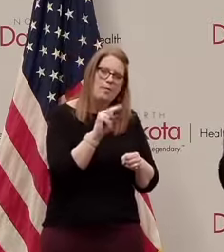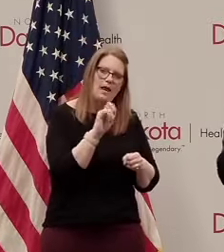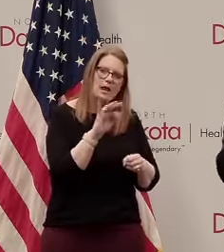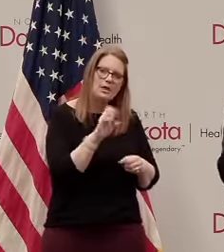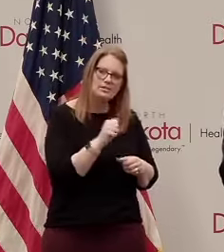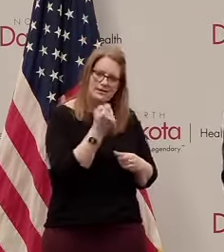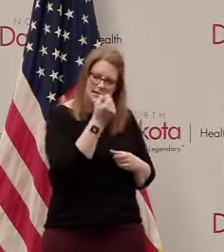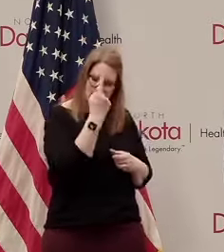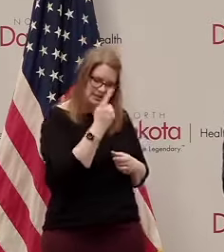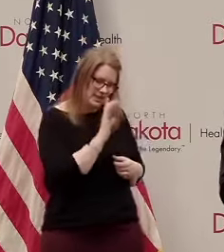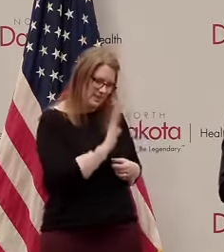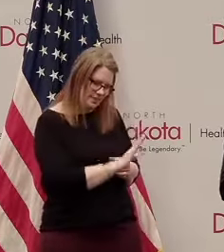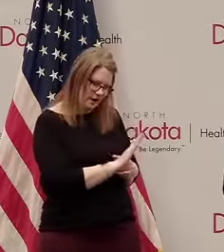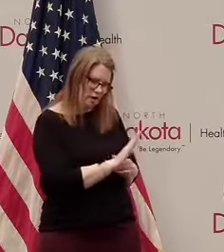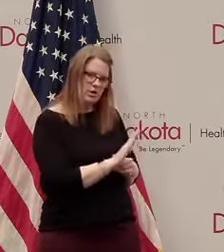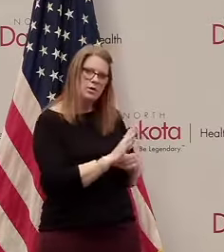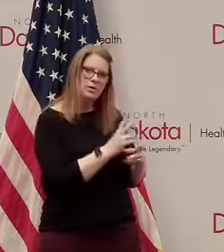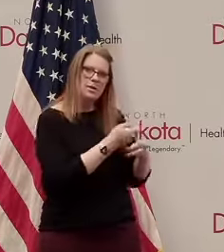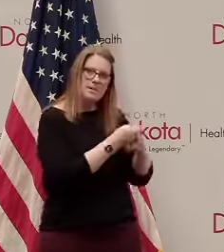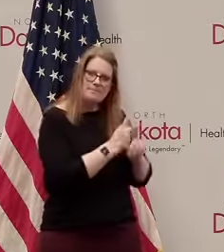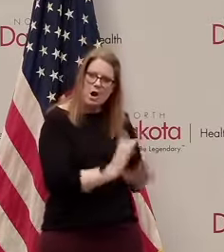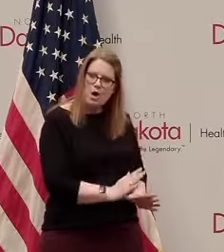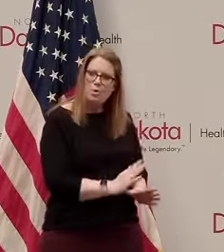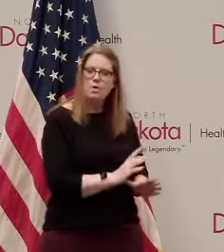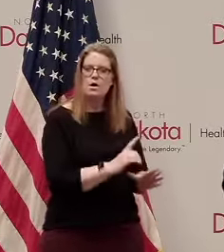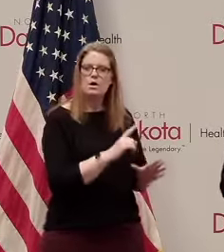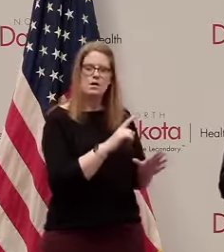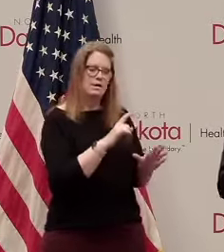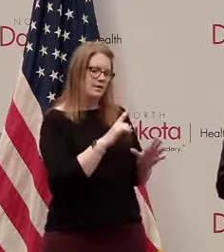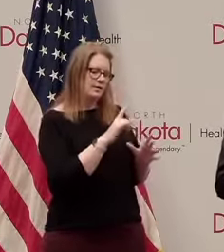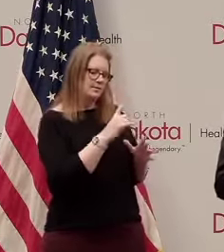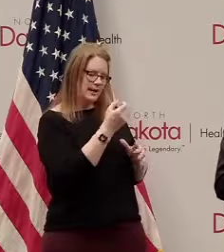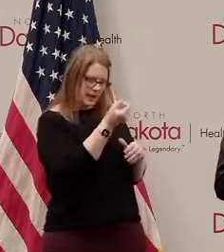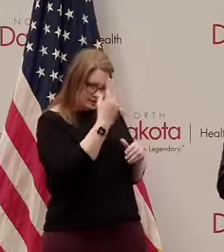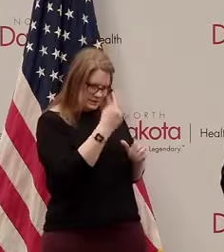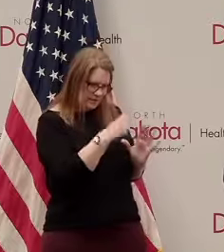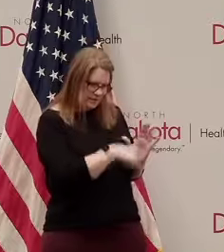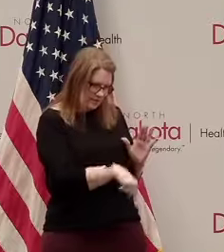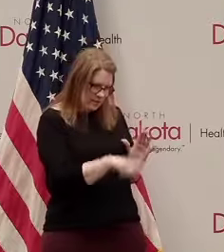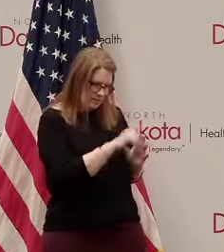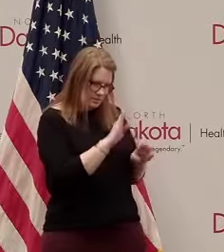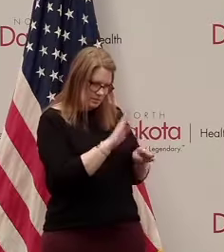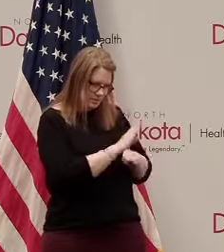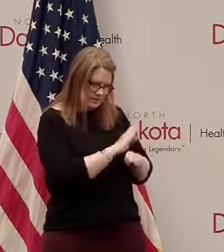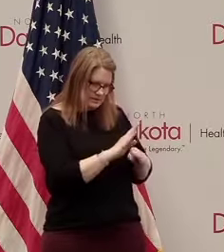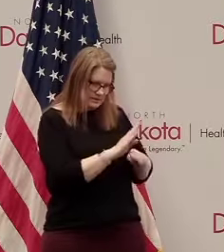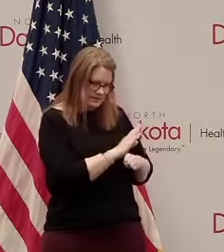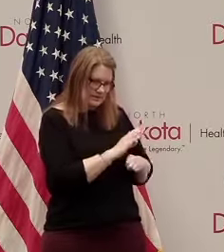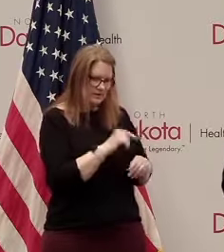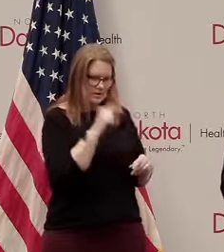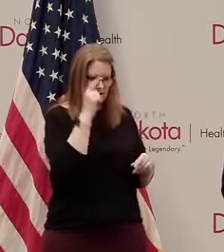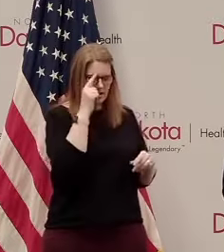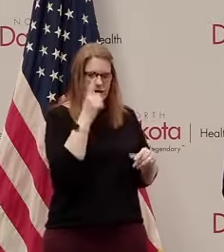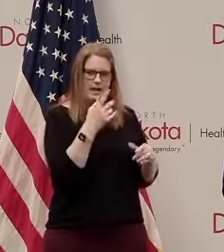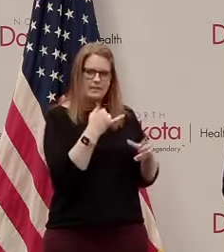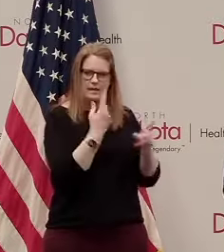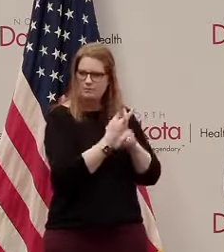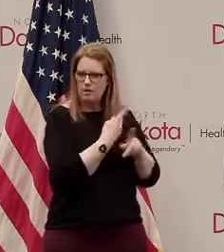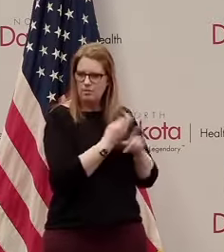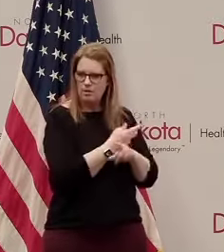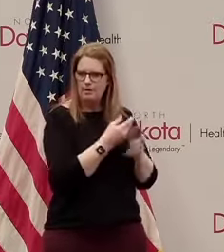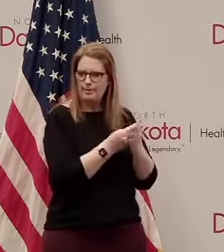industry but the actual borrower really really critical that's included in this to help measure the the borrower's income um